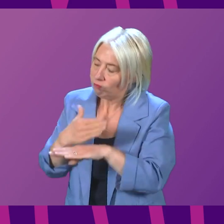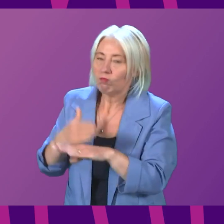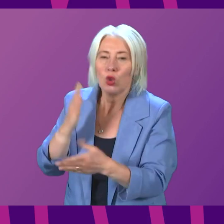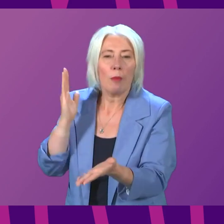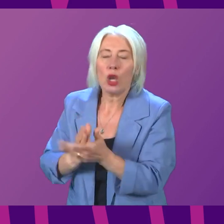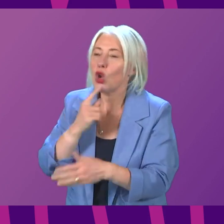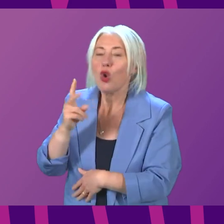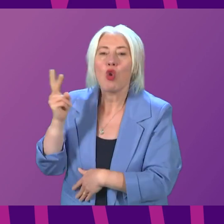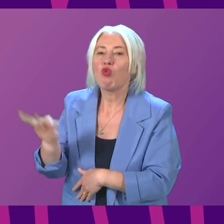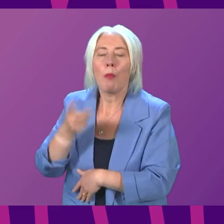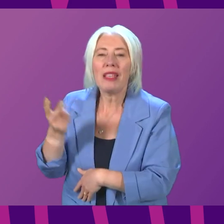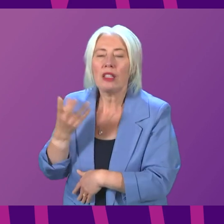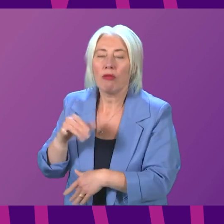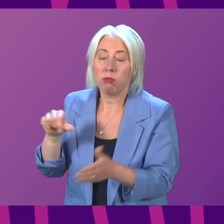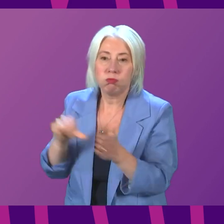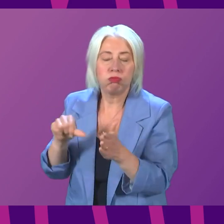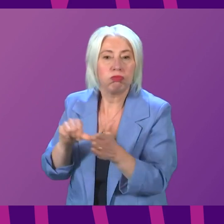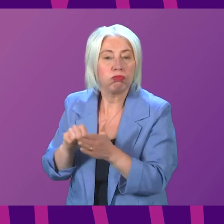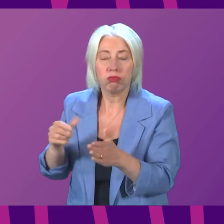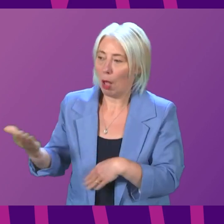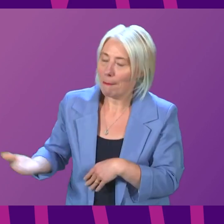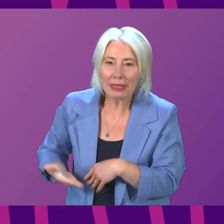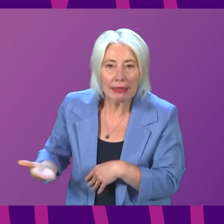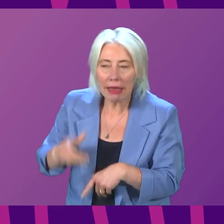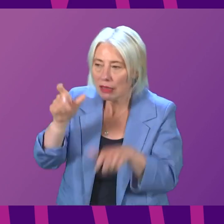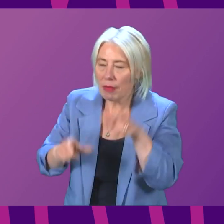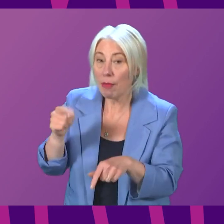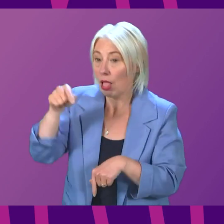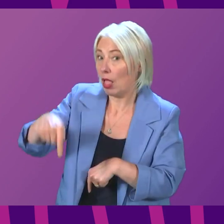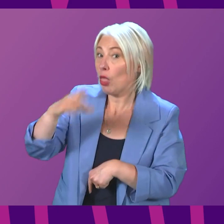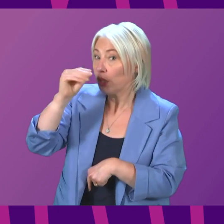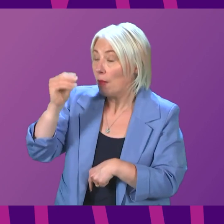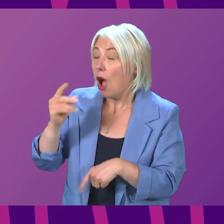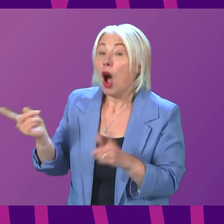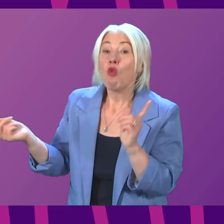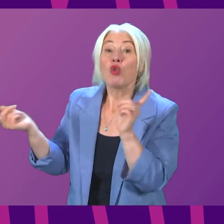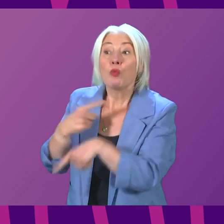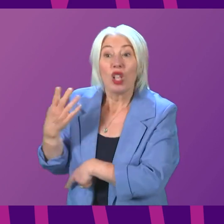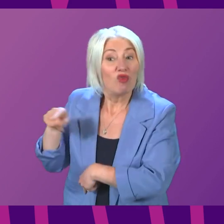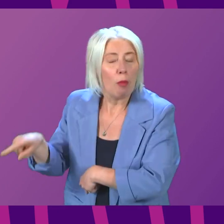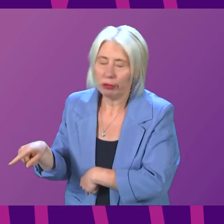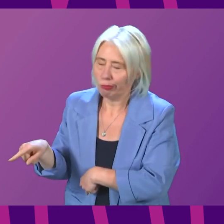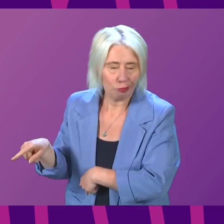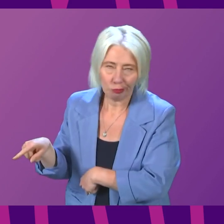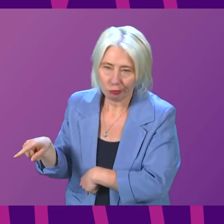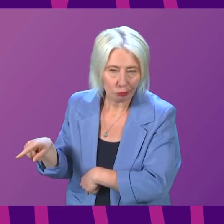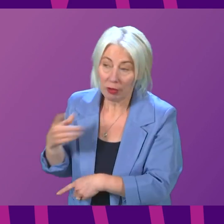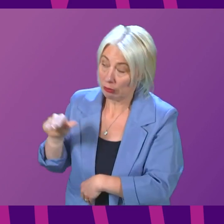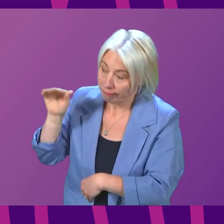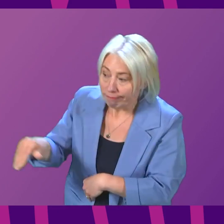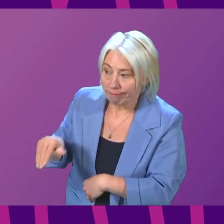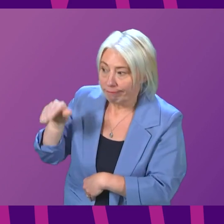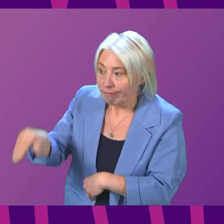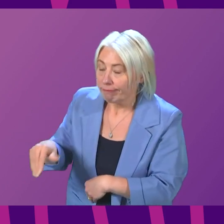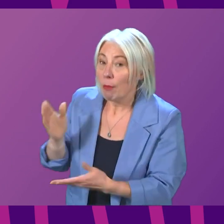repetition of the inconvenience caused to passengers and businesses this summer. We have had no response yet, but we continue to press UK Ministers to ensure there are